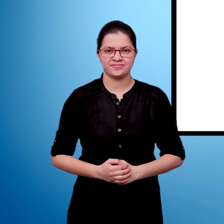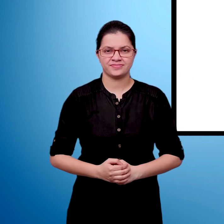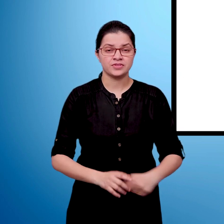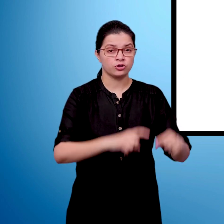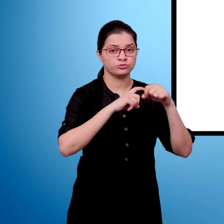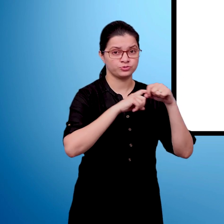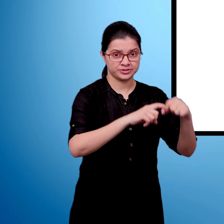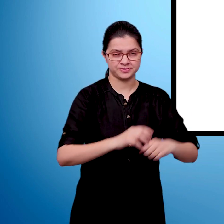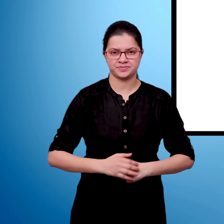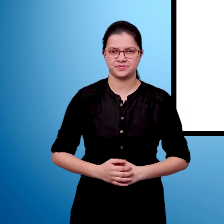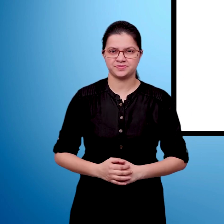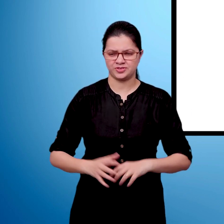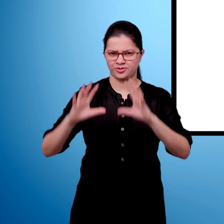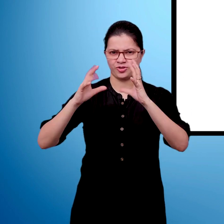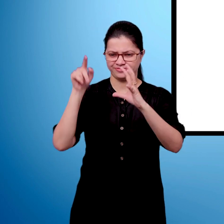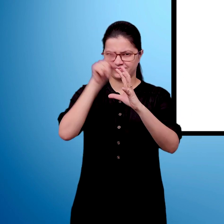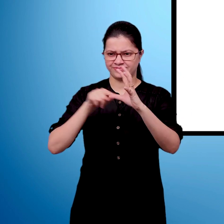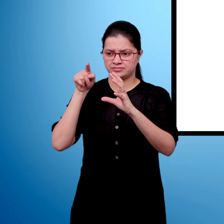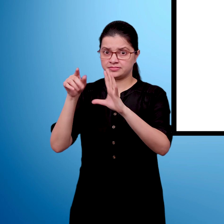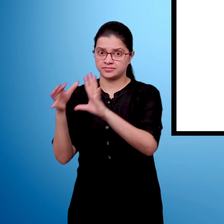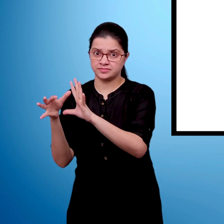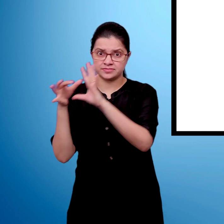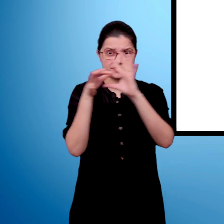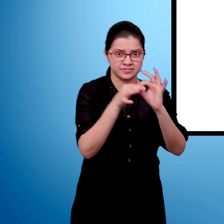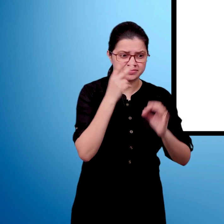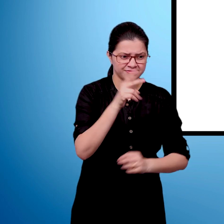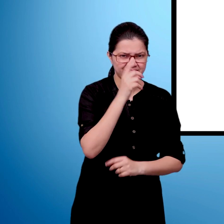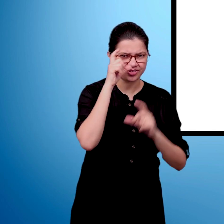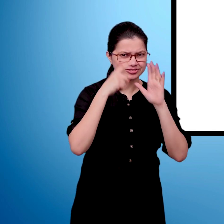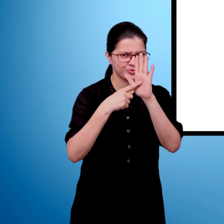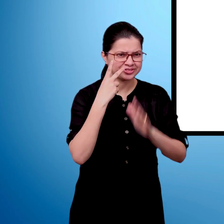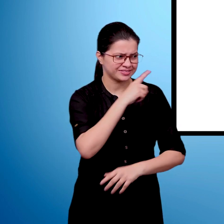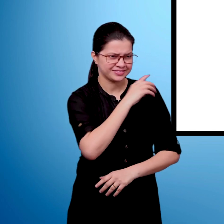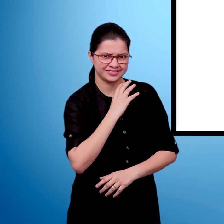C. Tick right for the shape similar to a ball.